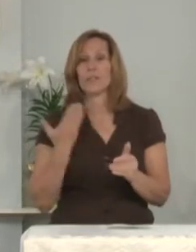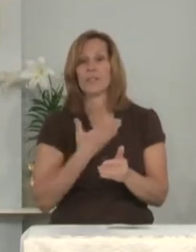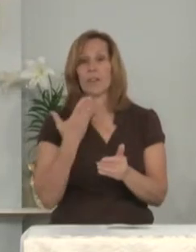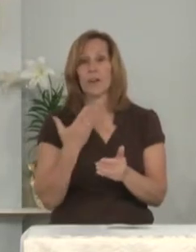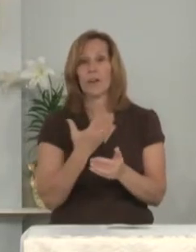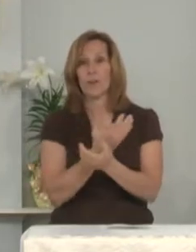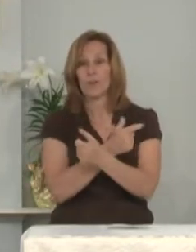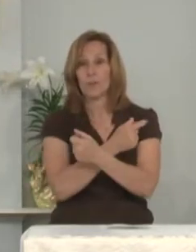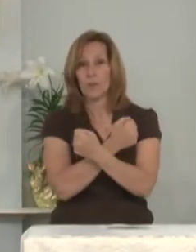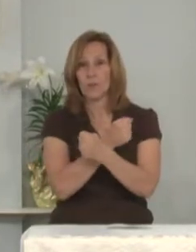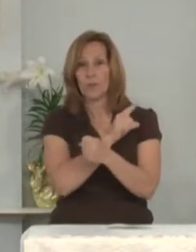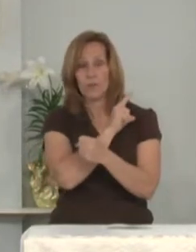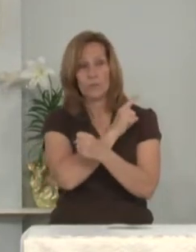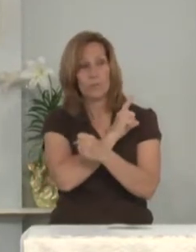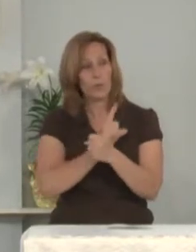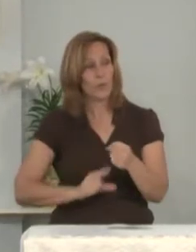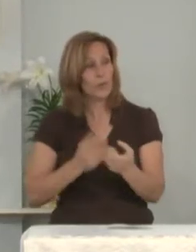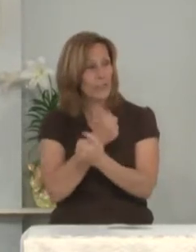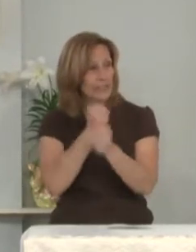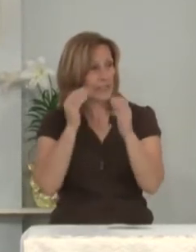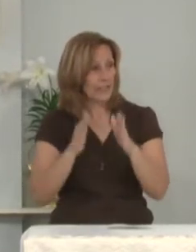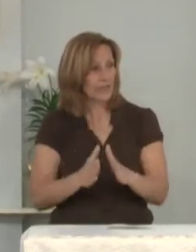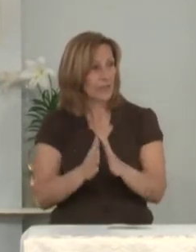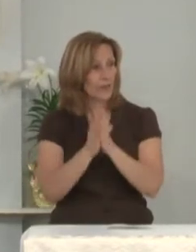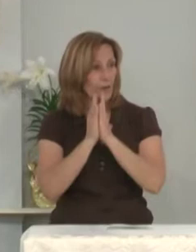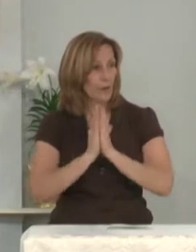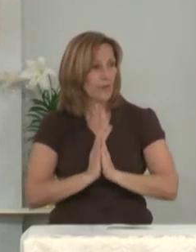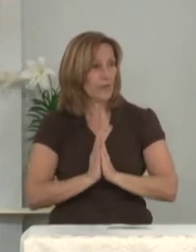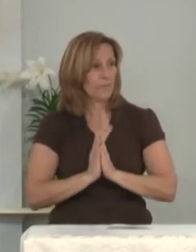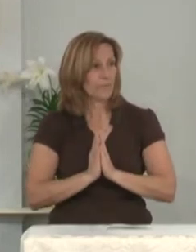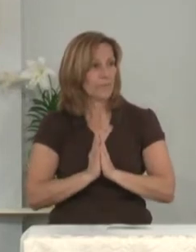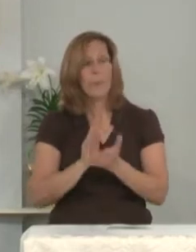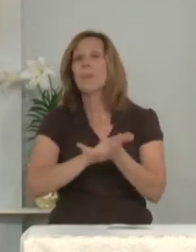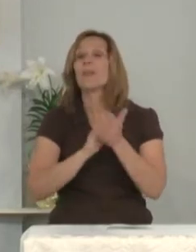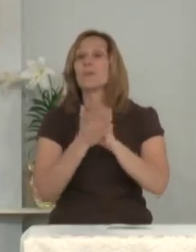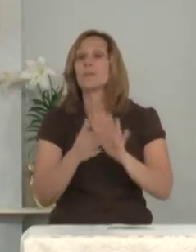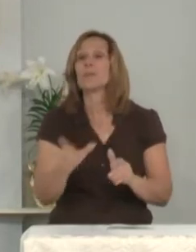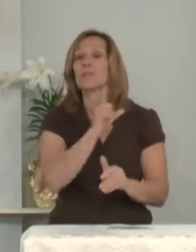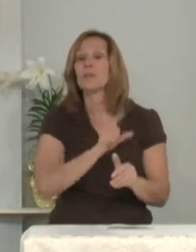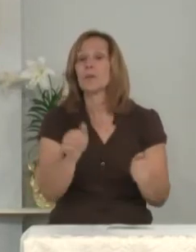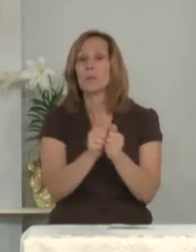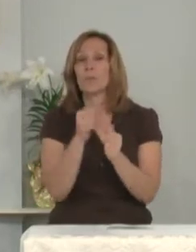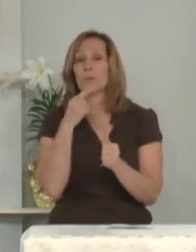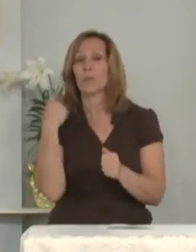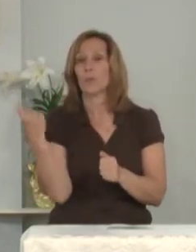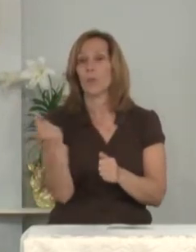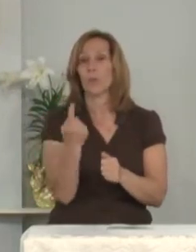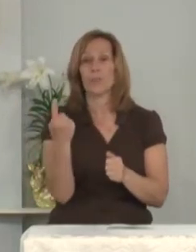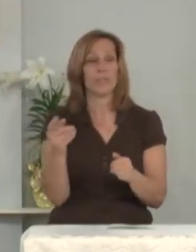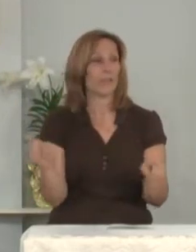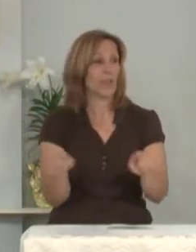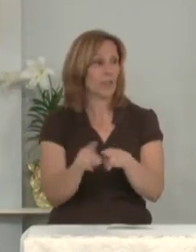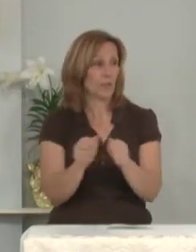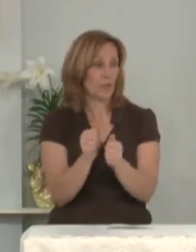our Redeemer. Amen. The peace of the Lord be with you always.